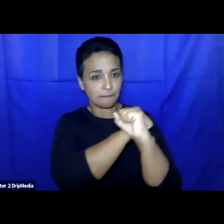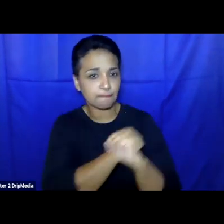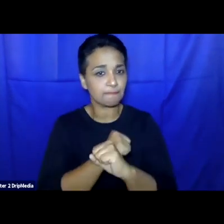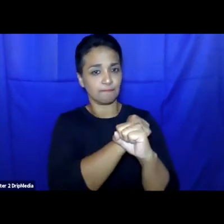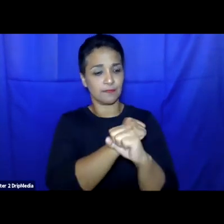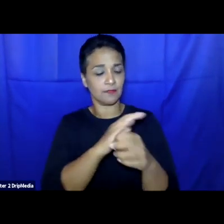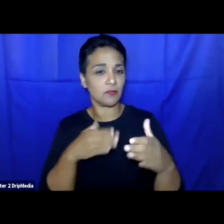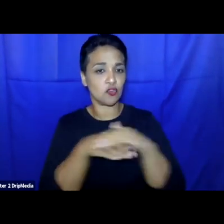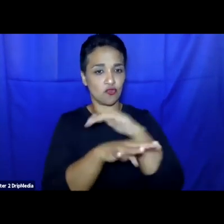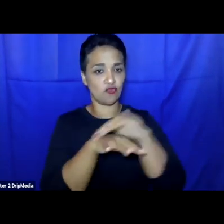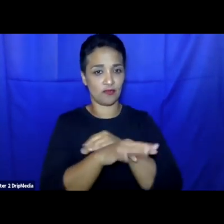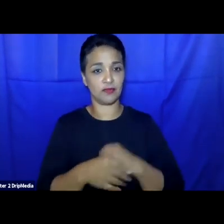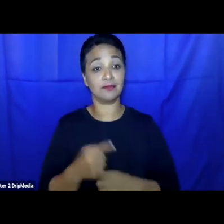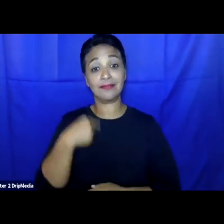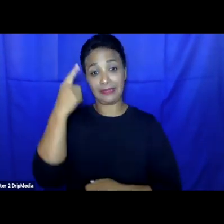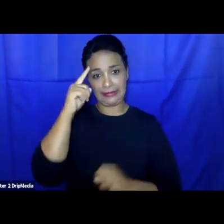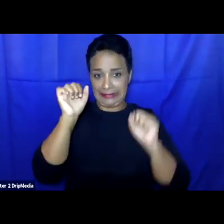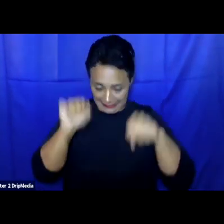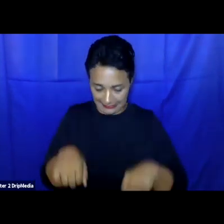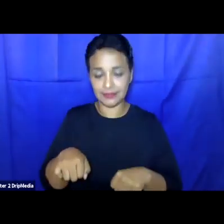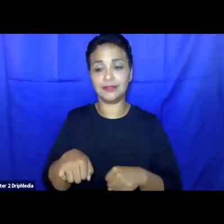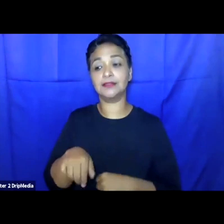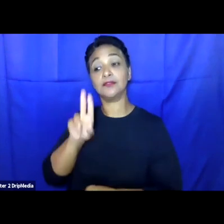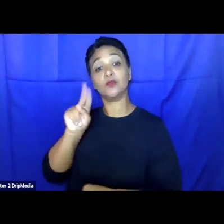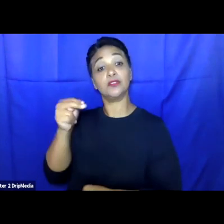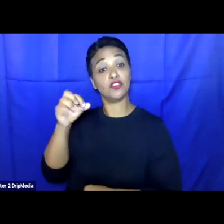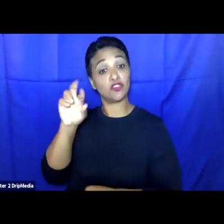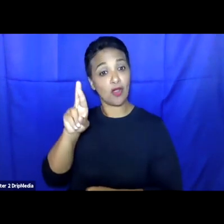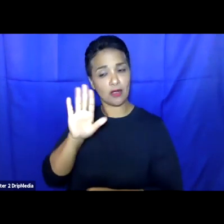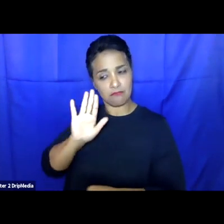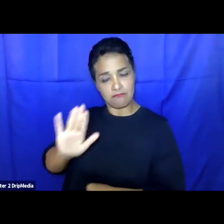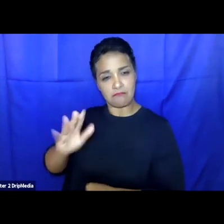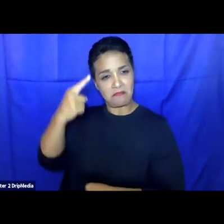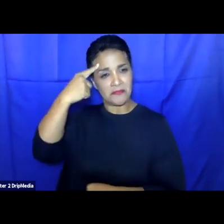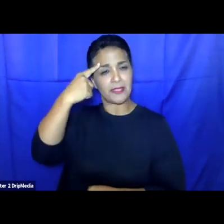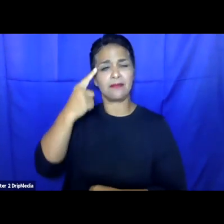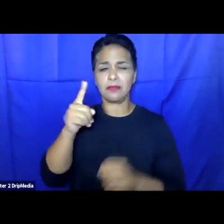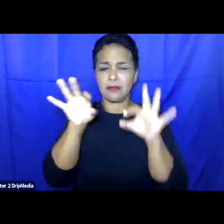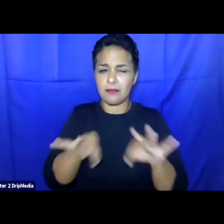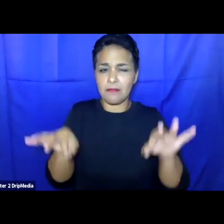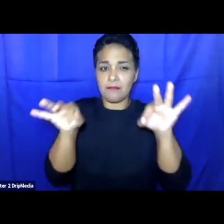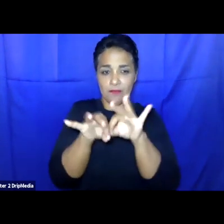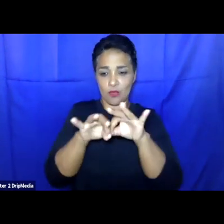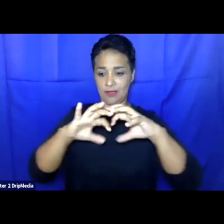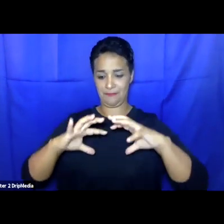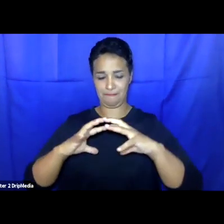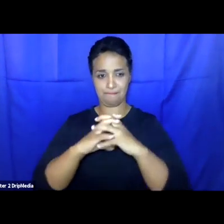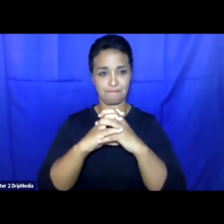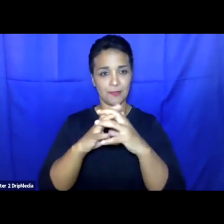Garlick at UNHCR on solidarity has been one of the seminal pieces of writing. But it's really important to acknowledge how